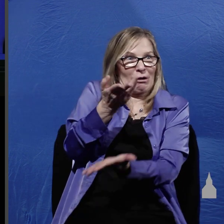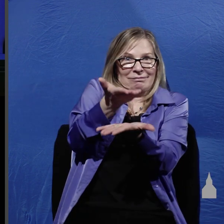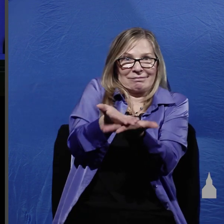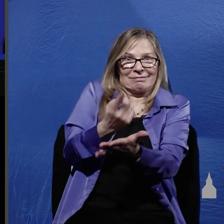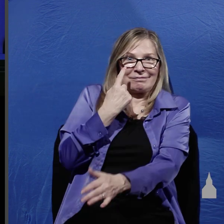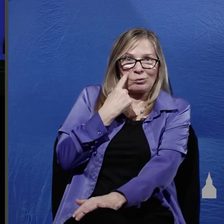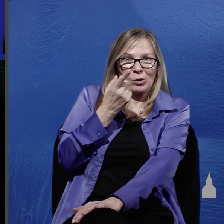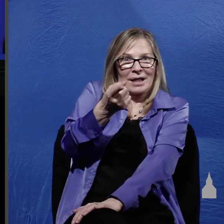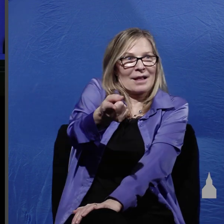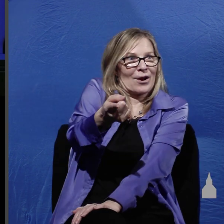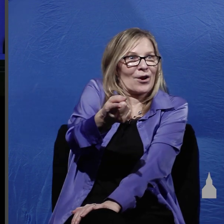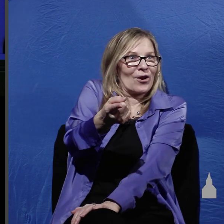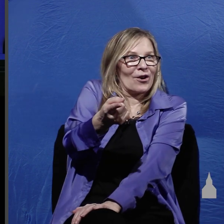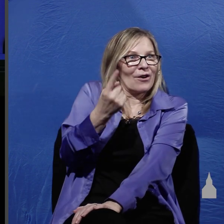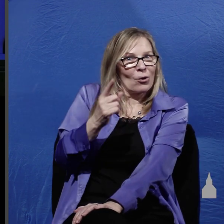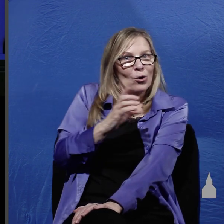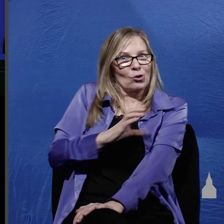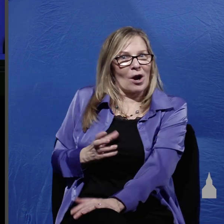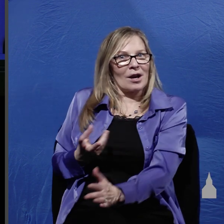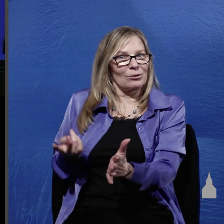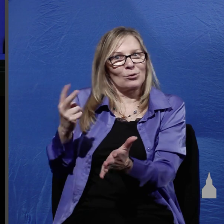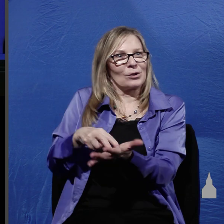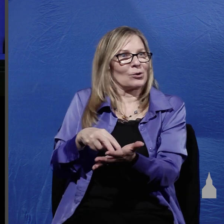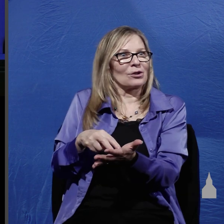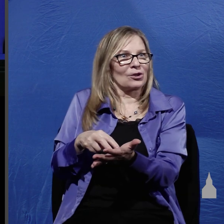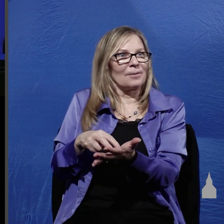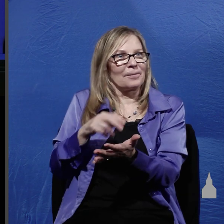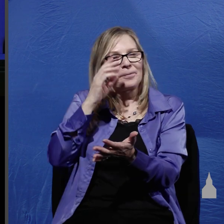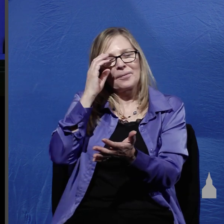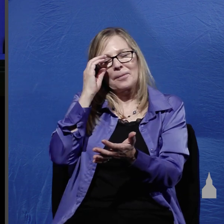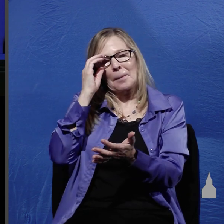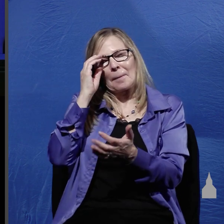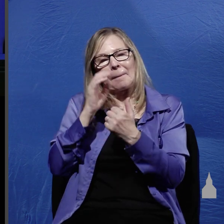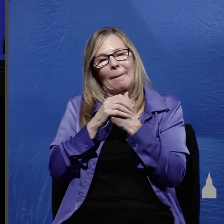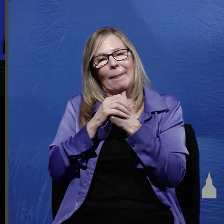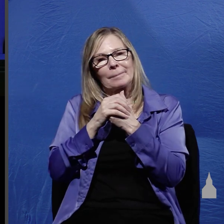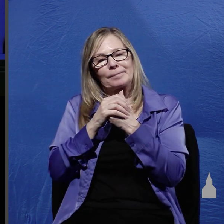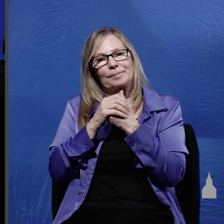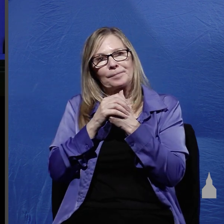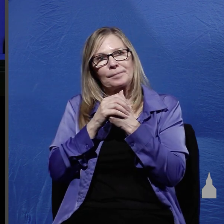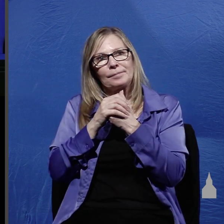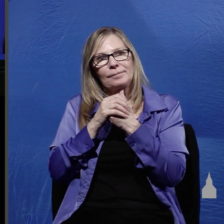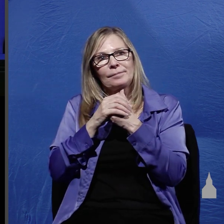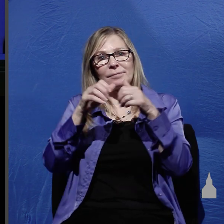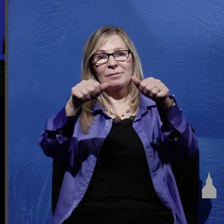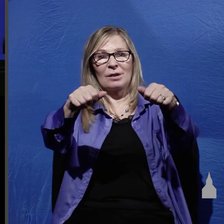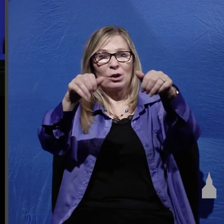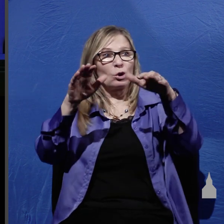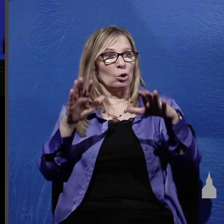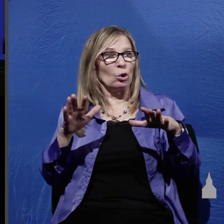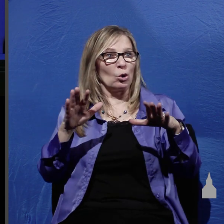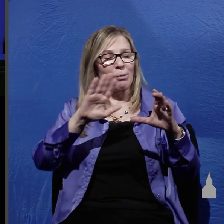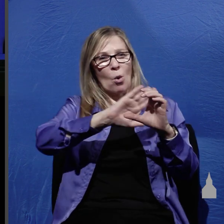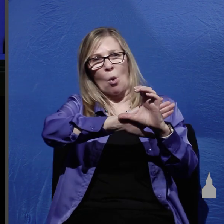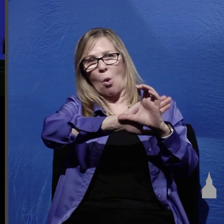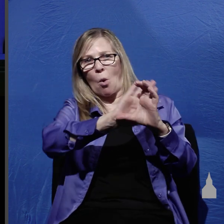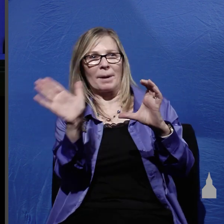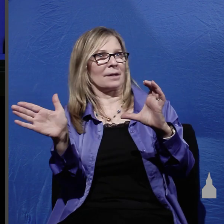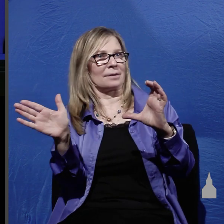evidence for Christ's resurrection you see the tomb was opened by the angels not to let